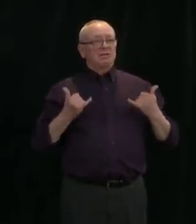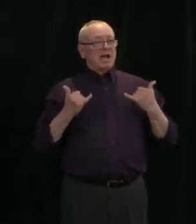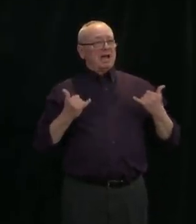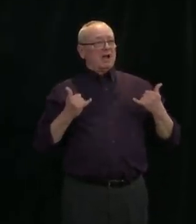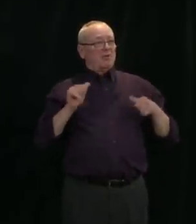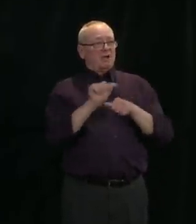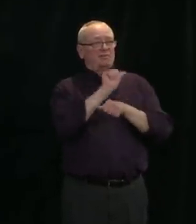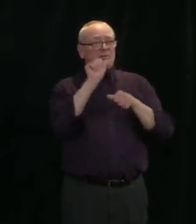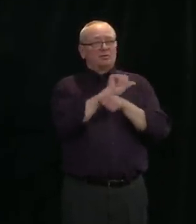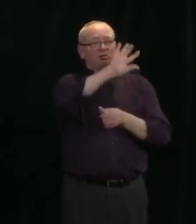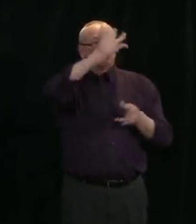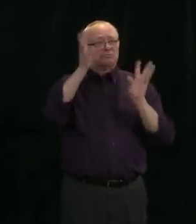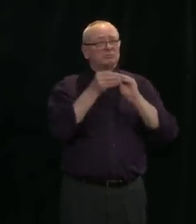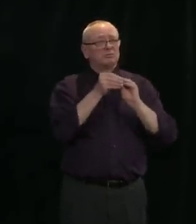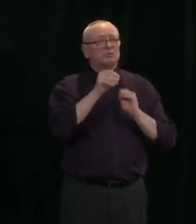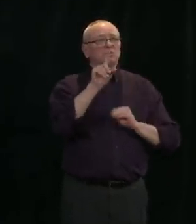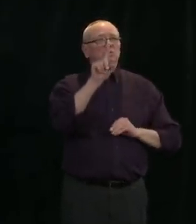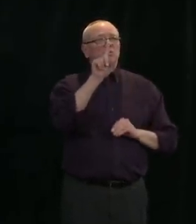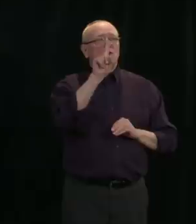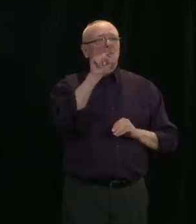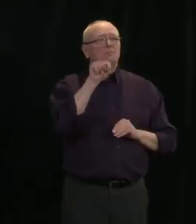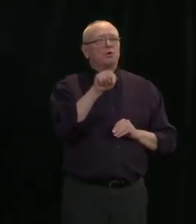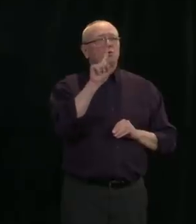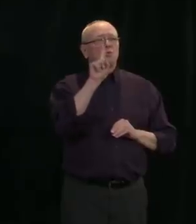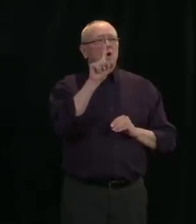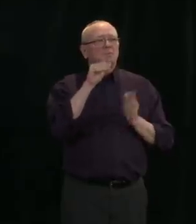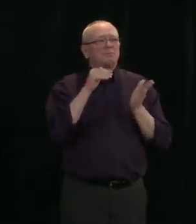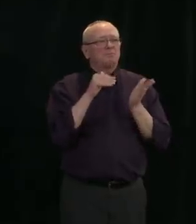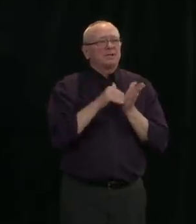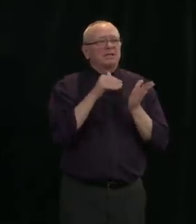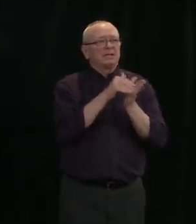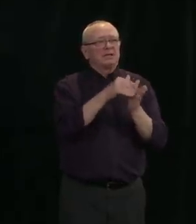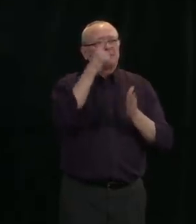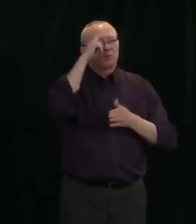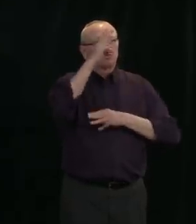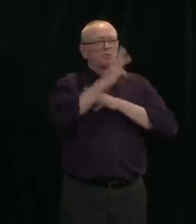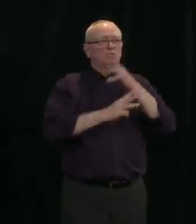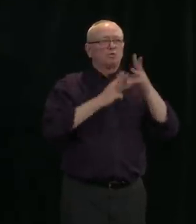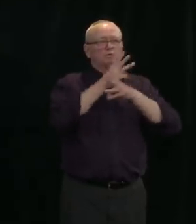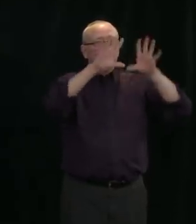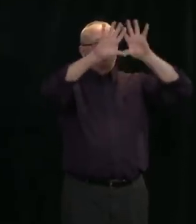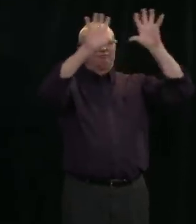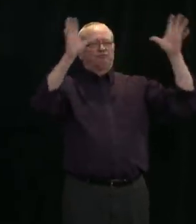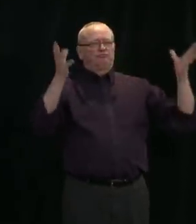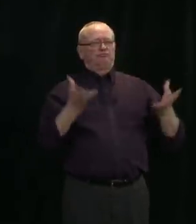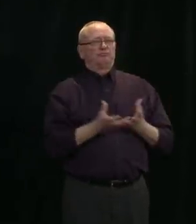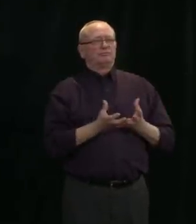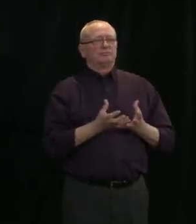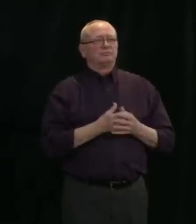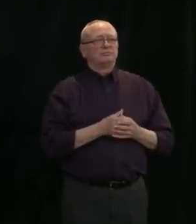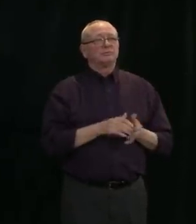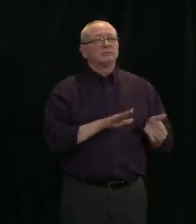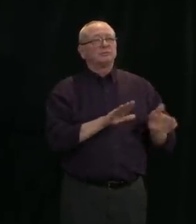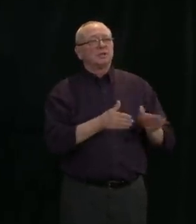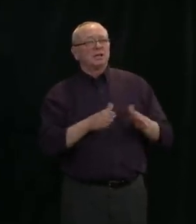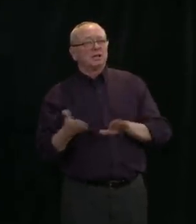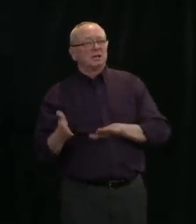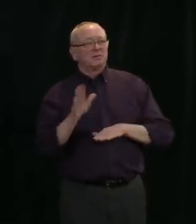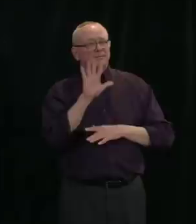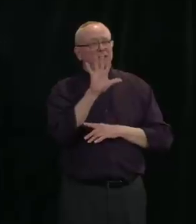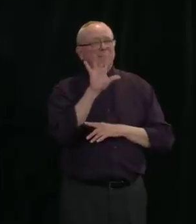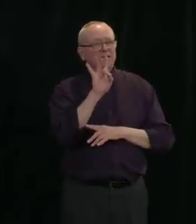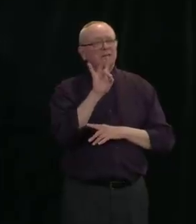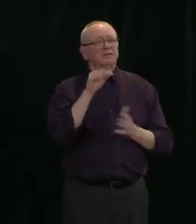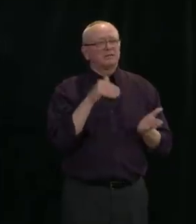to the virus is 58,000. Canadian totals are 11,746 infections and